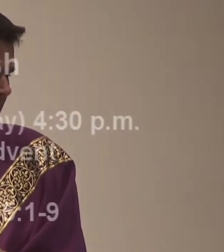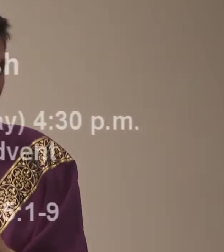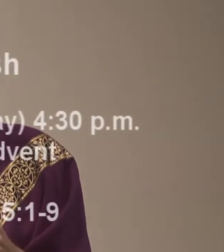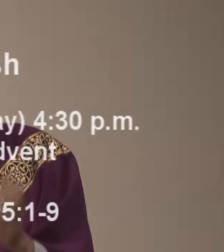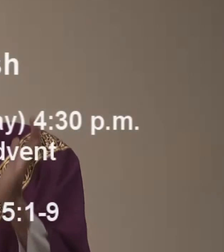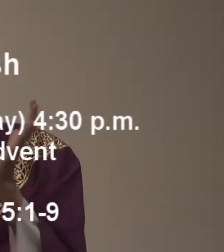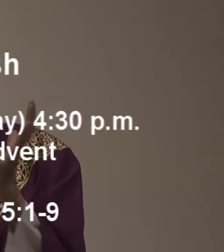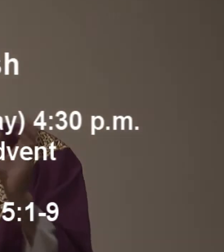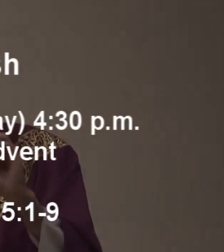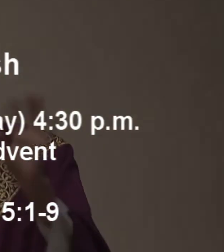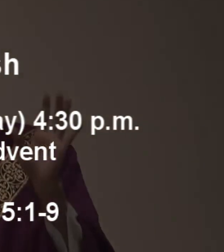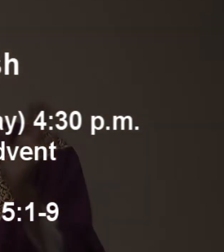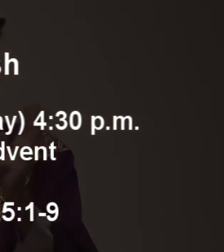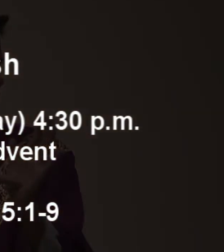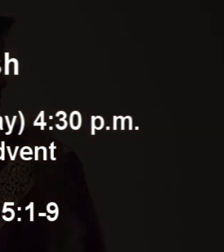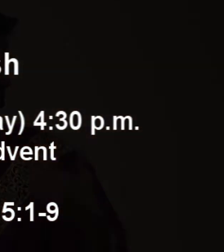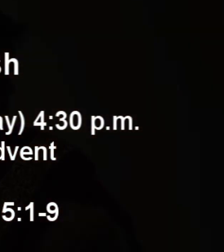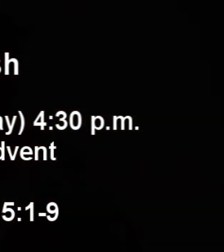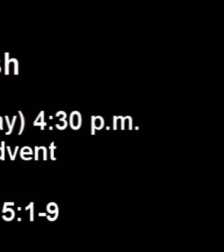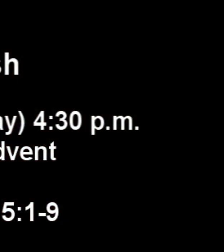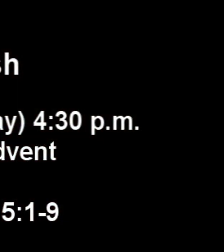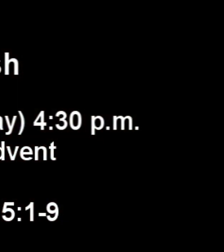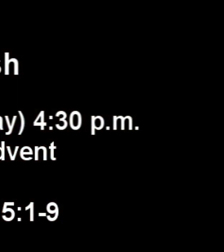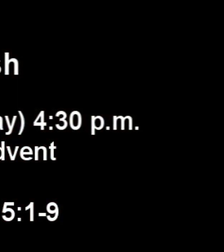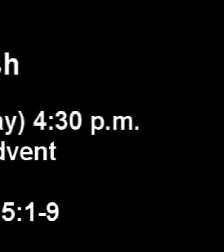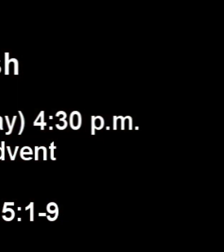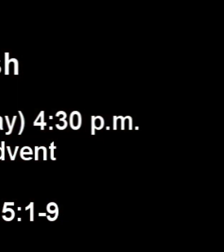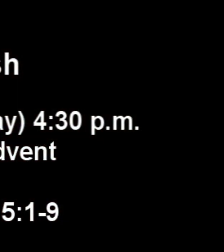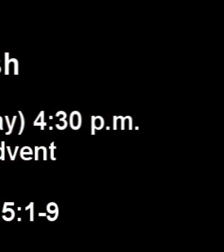Christ in that letter that he sent to Philippians.